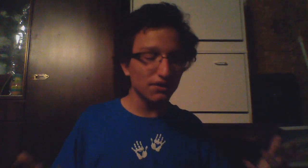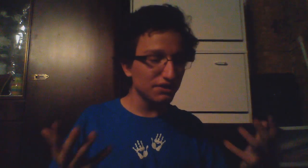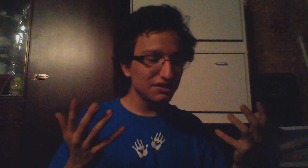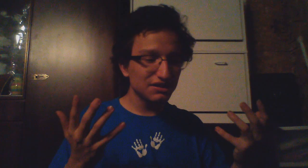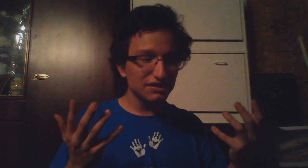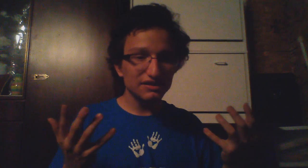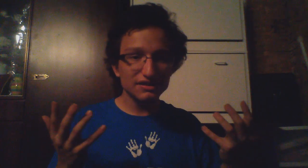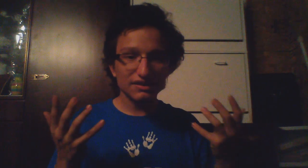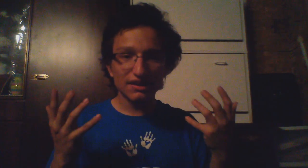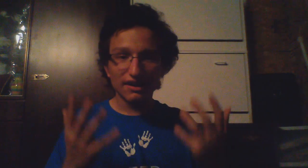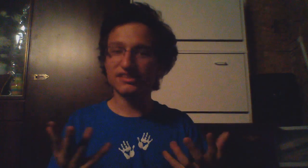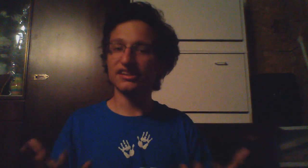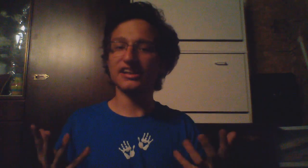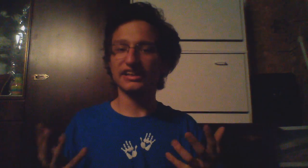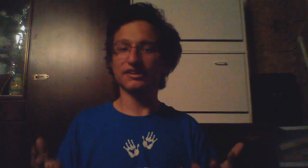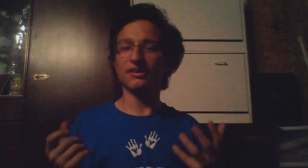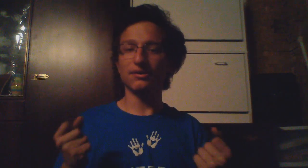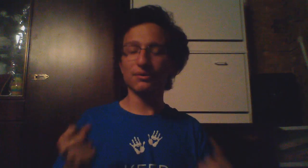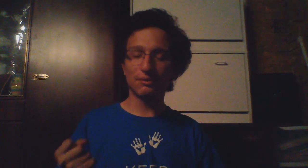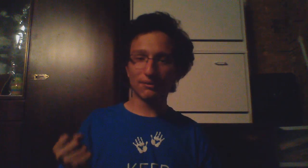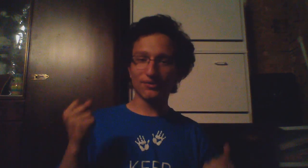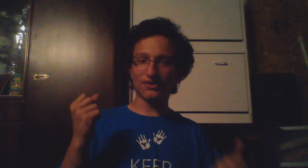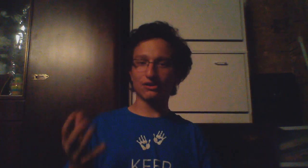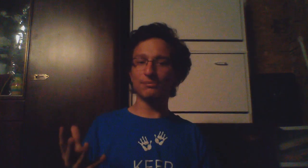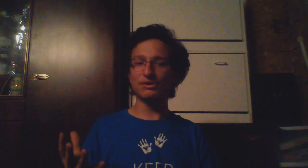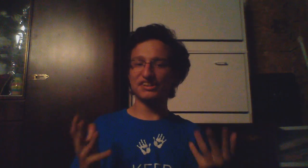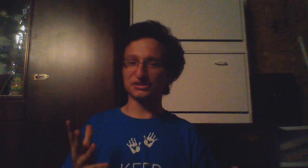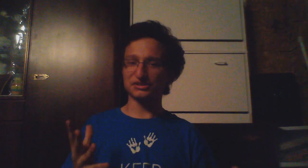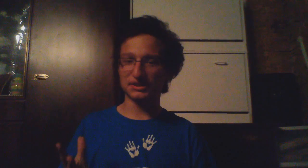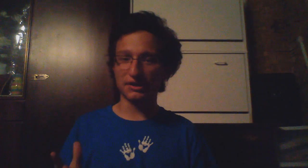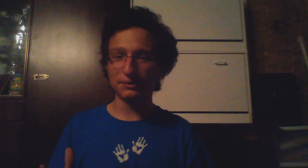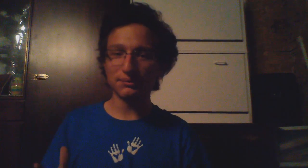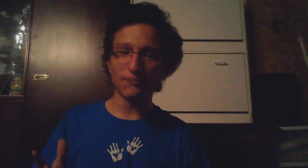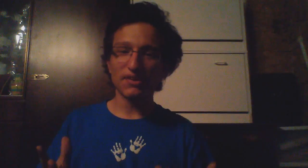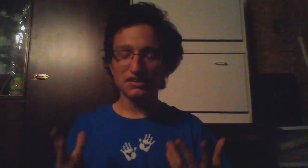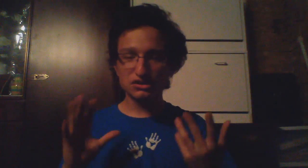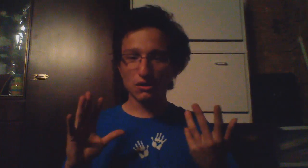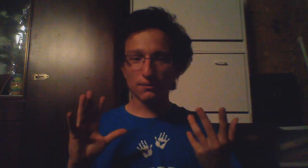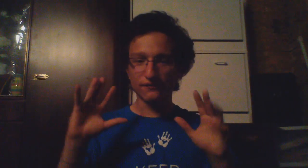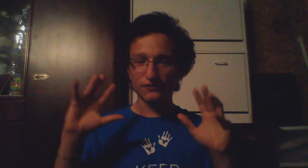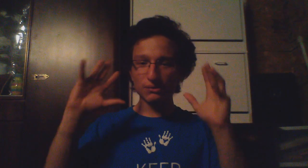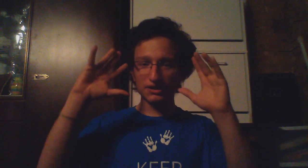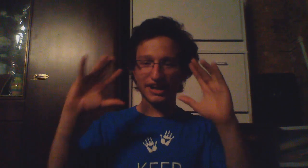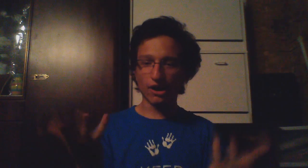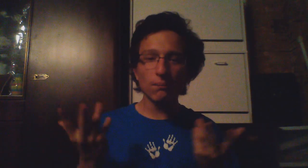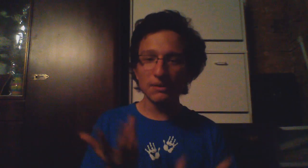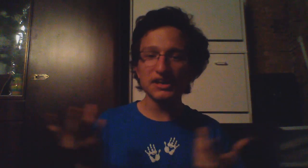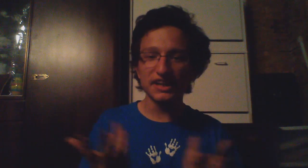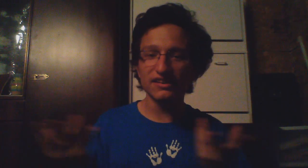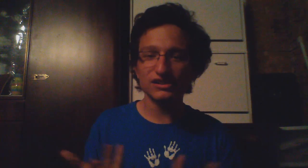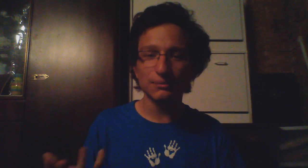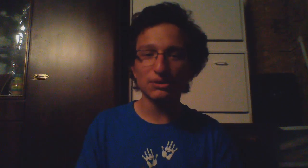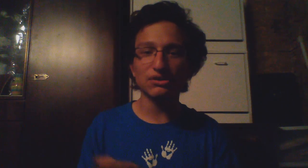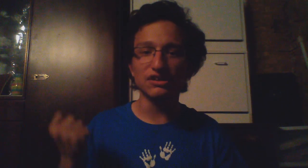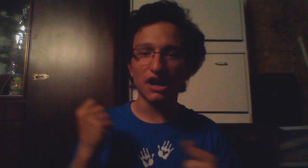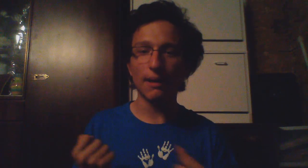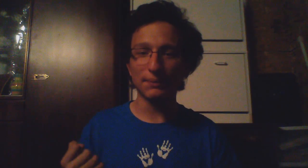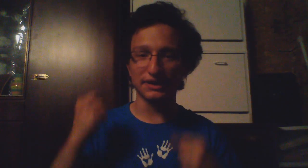seeing who the community grow so if you could help me get this community up and